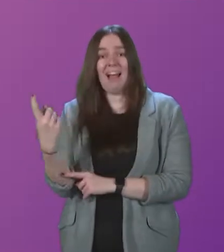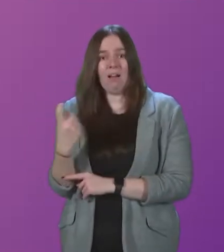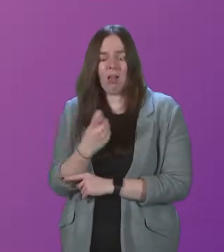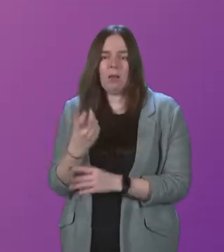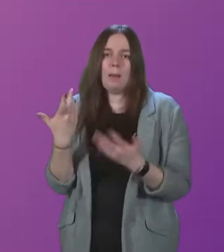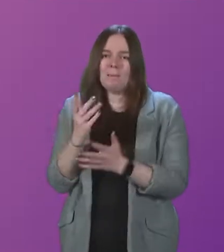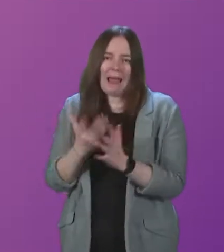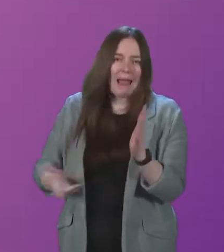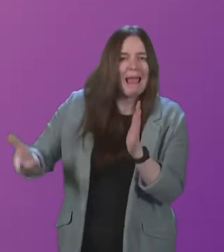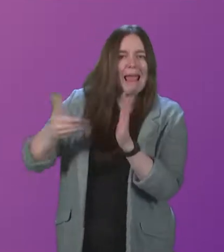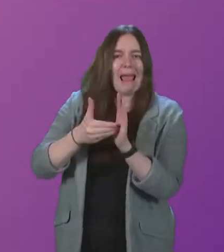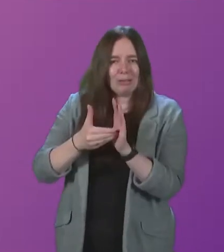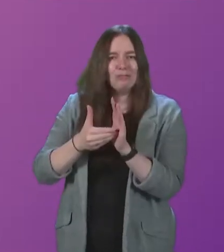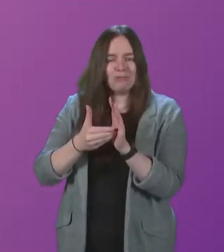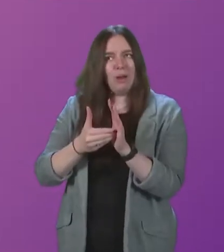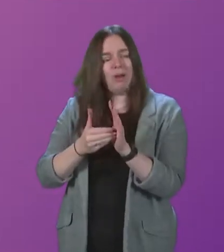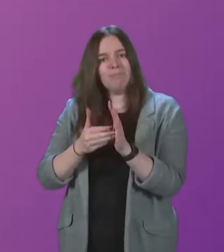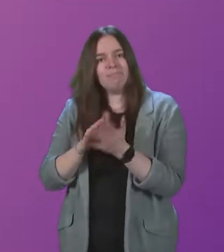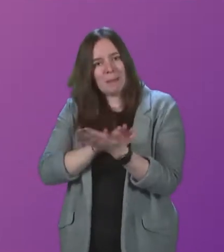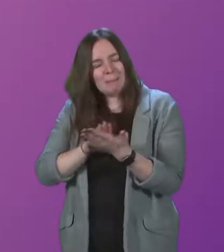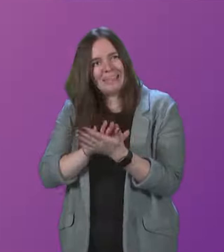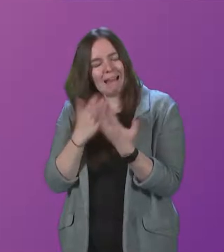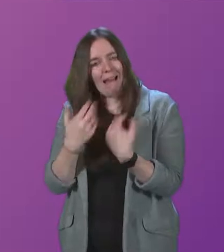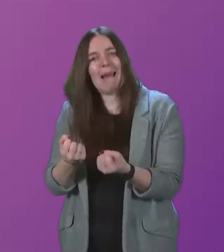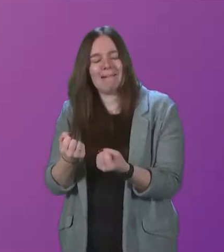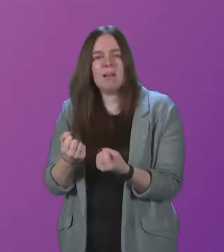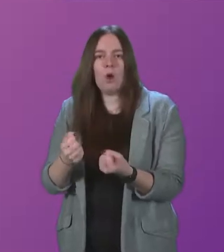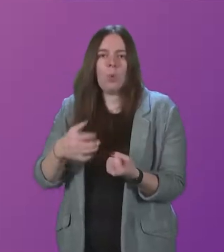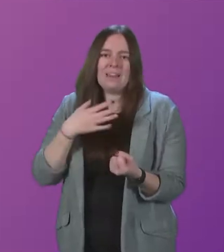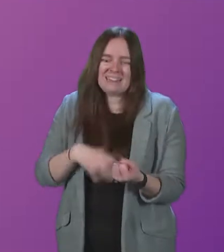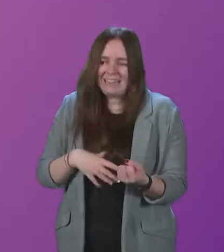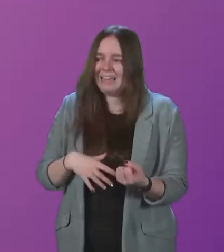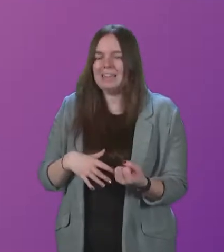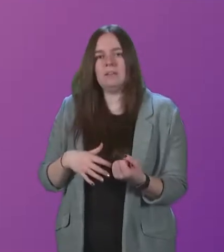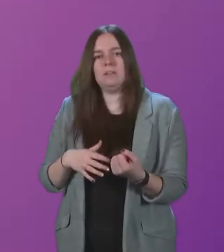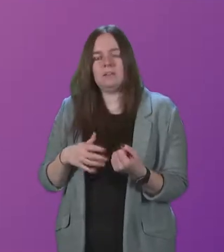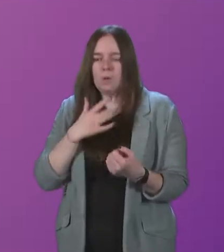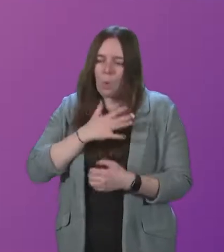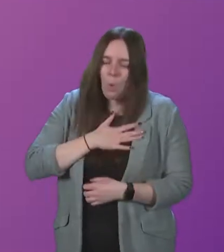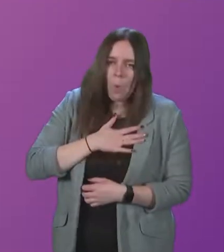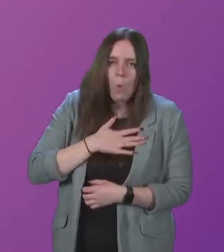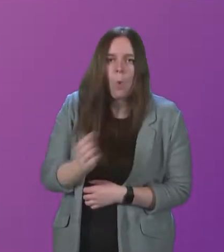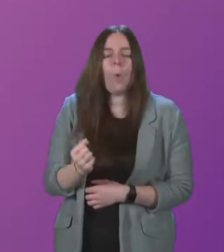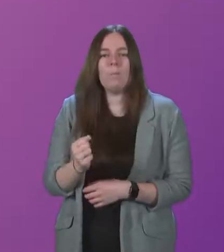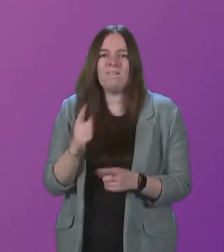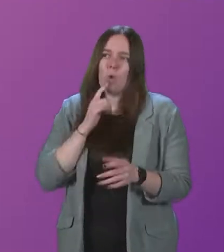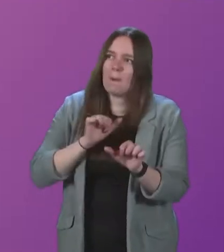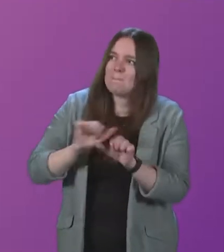of extra resonance for us. We need to have that sense of hope for better days to come,